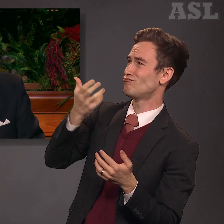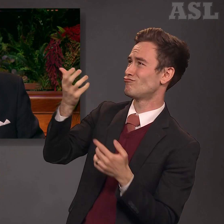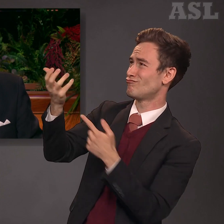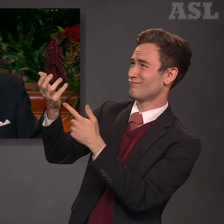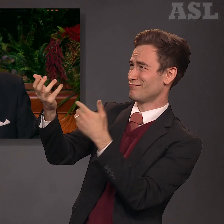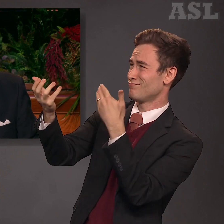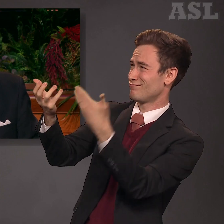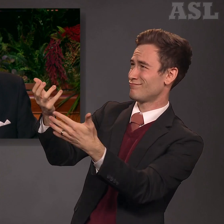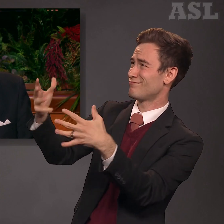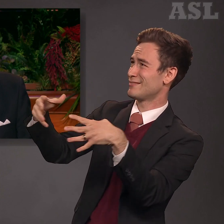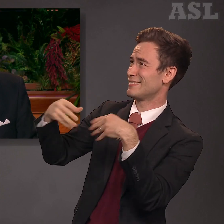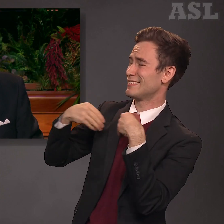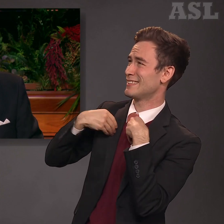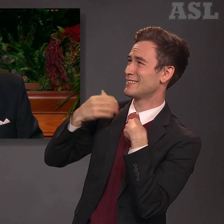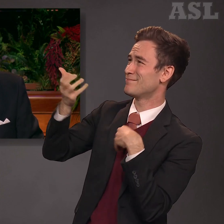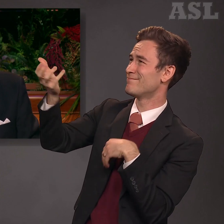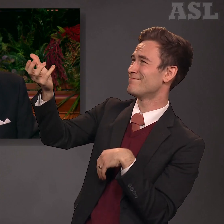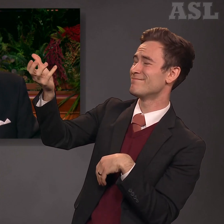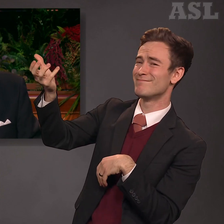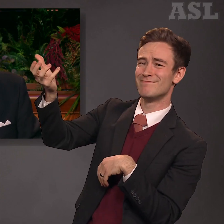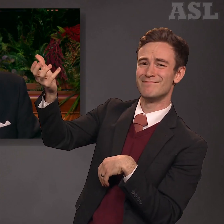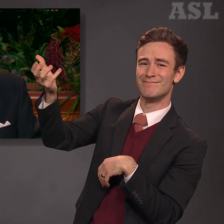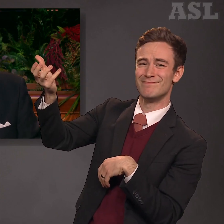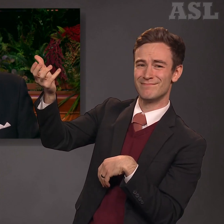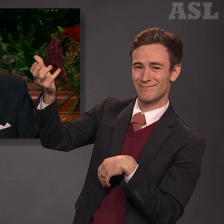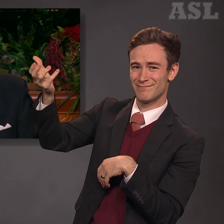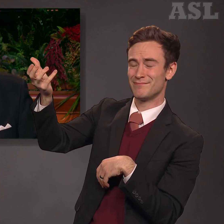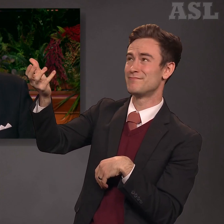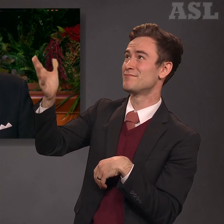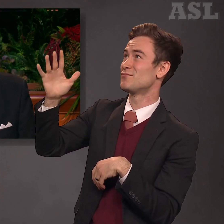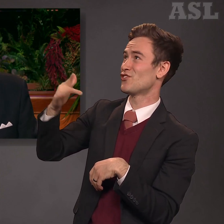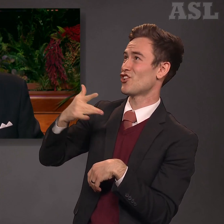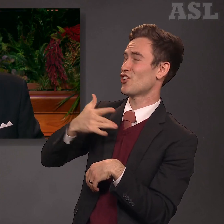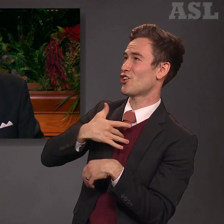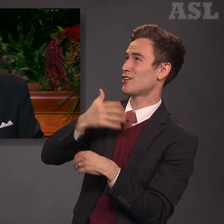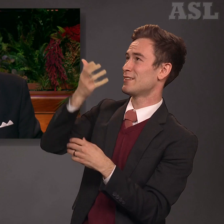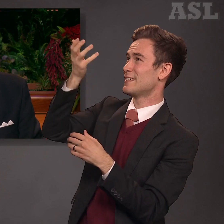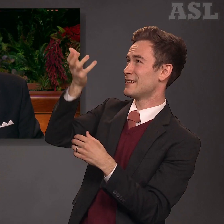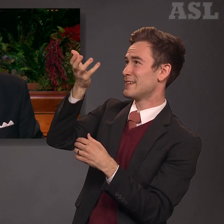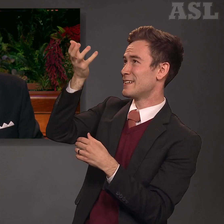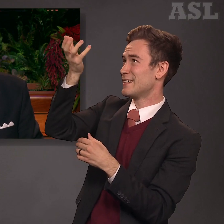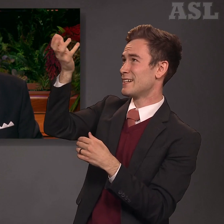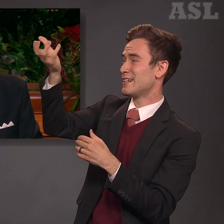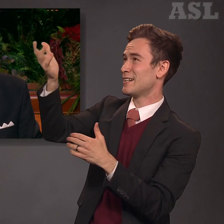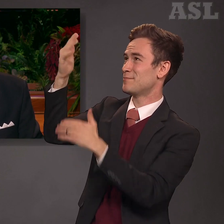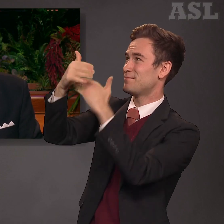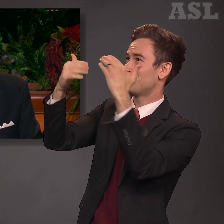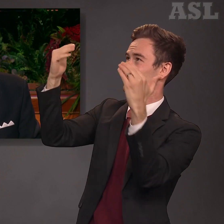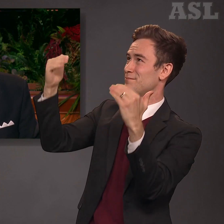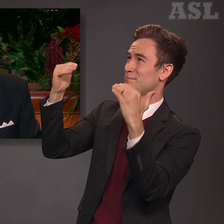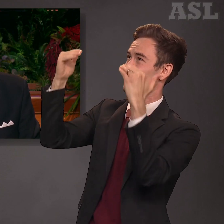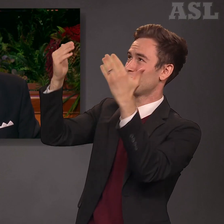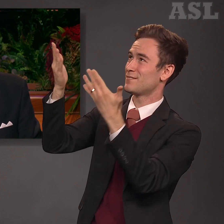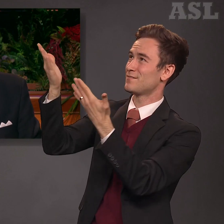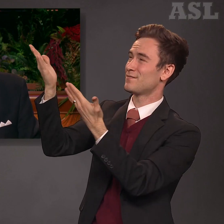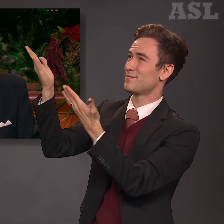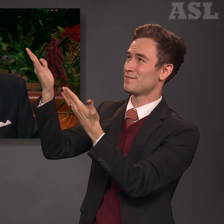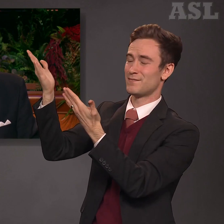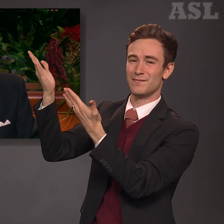and seal it, Seal it for the courts, above, in the sacred name